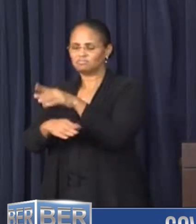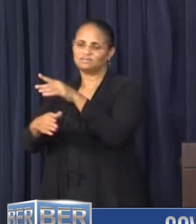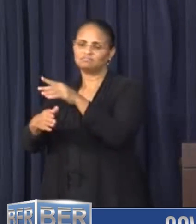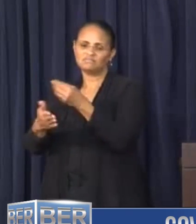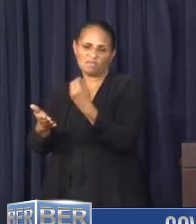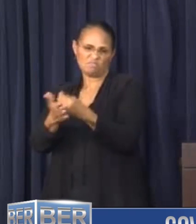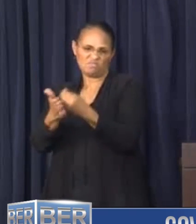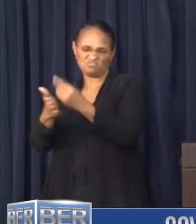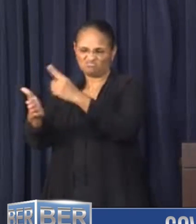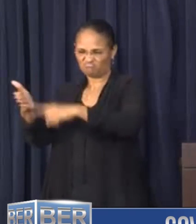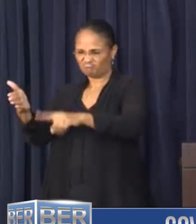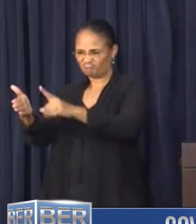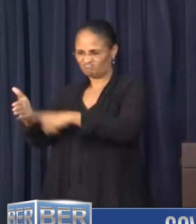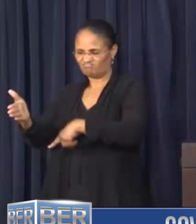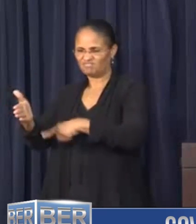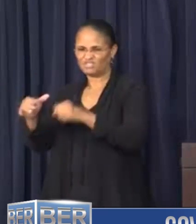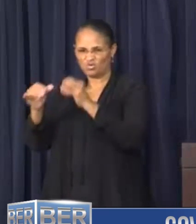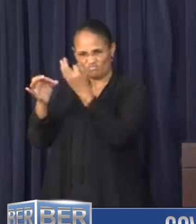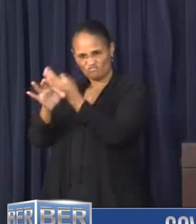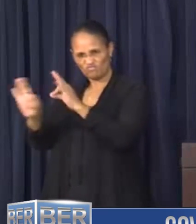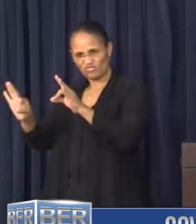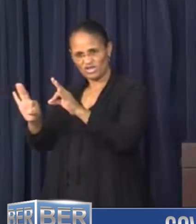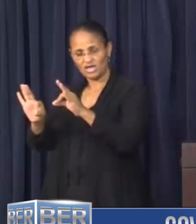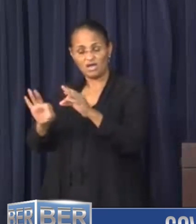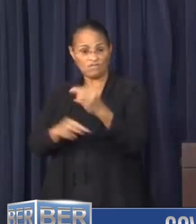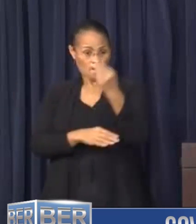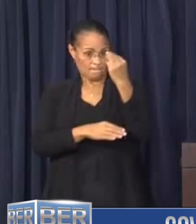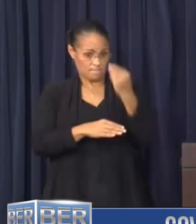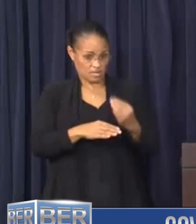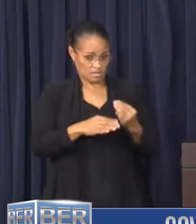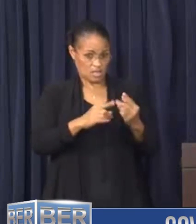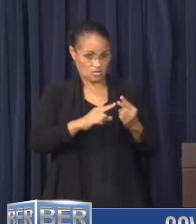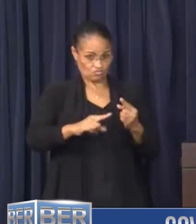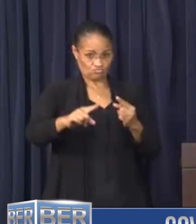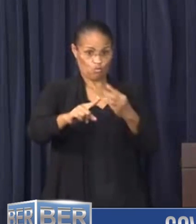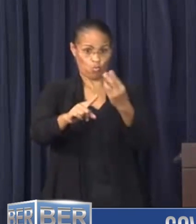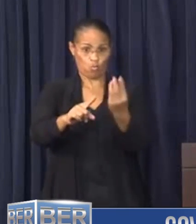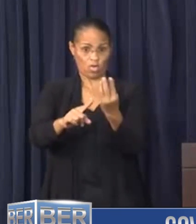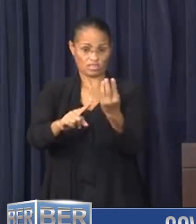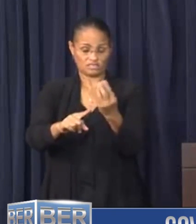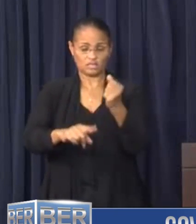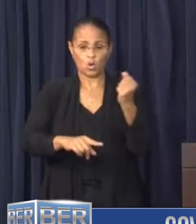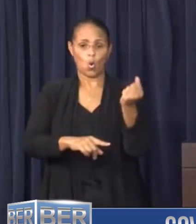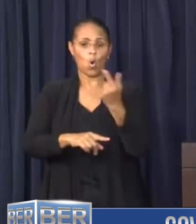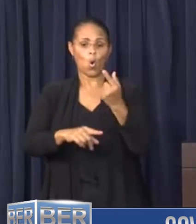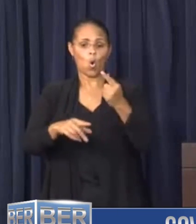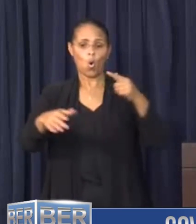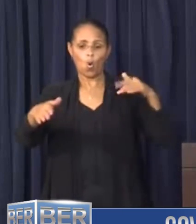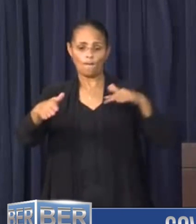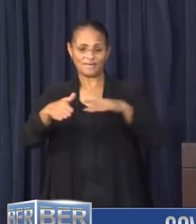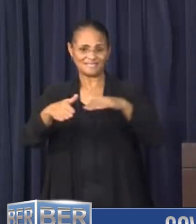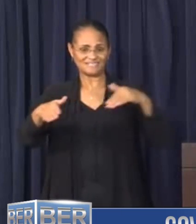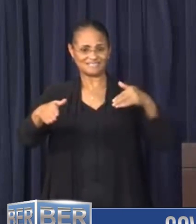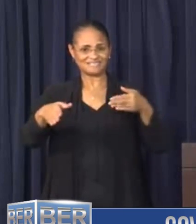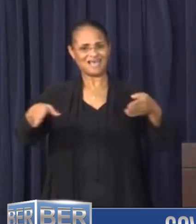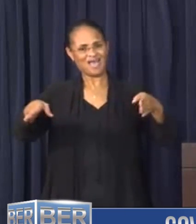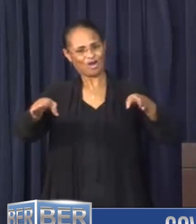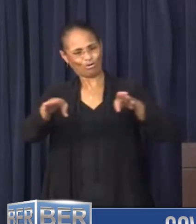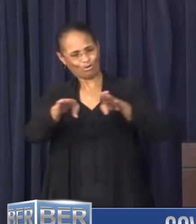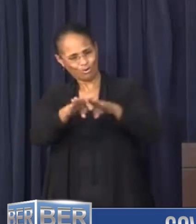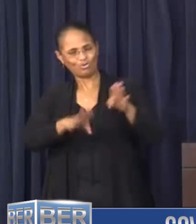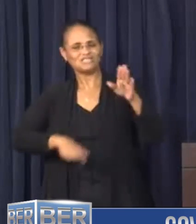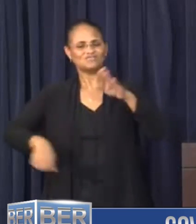been waived. From today Monday and through to Wednesday, all beaches are closed for swimming